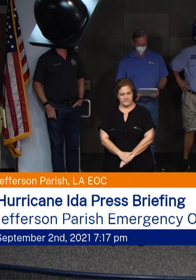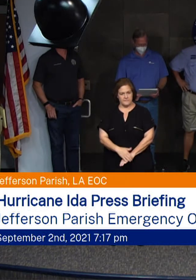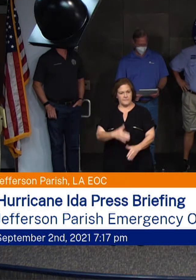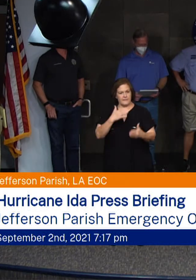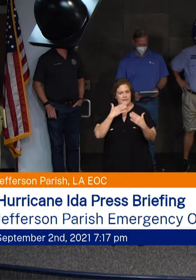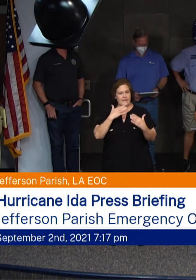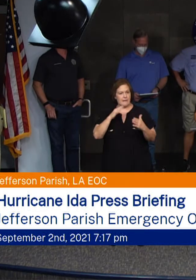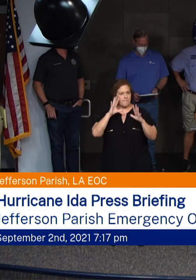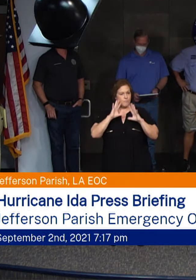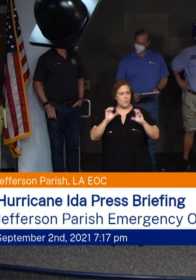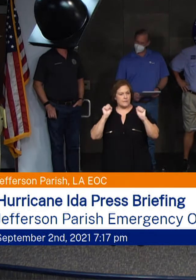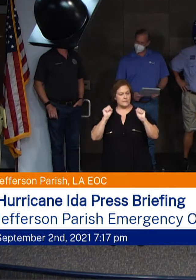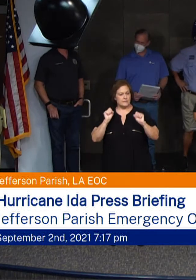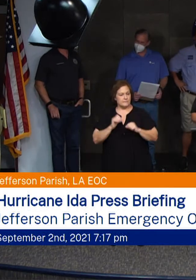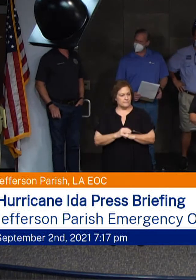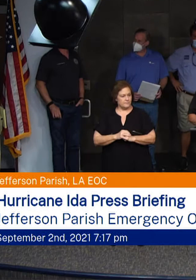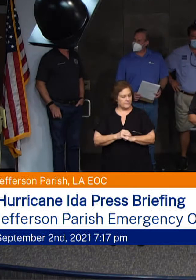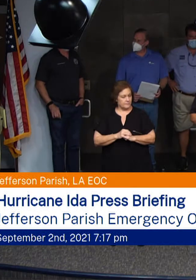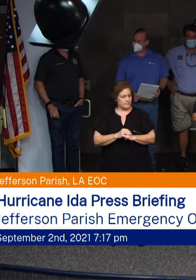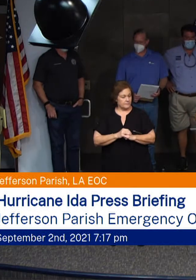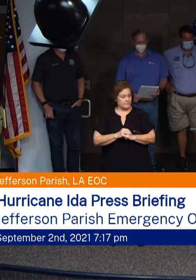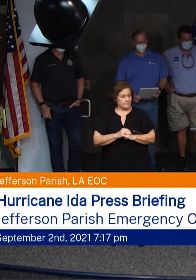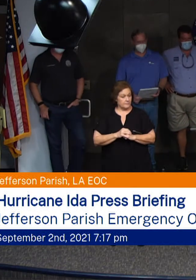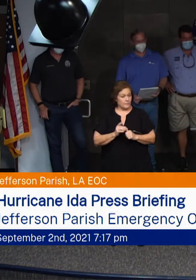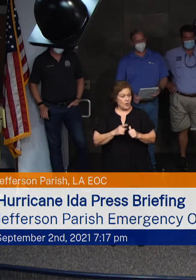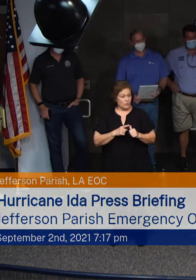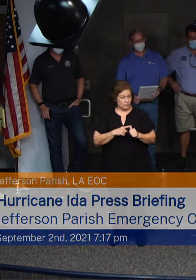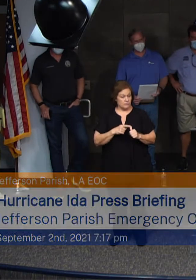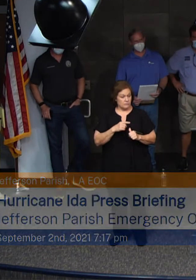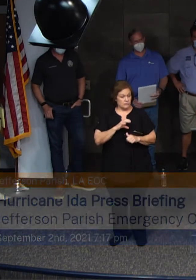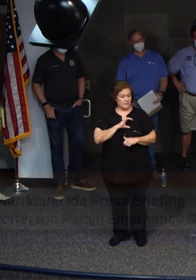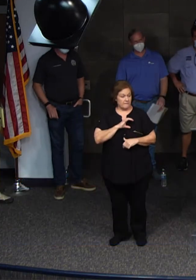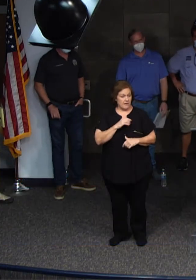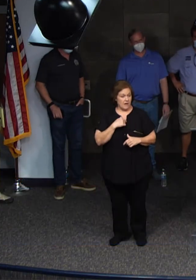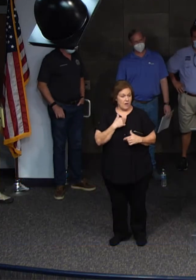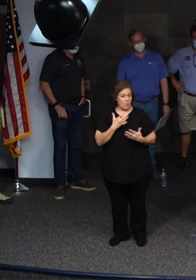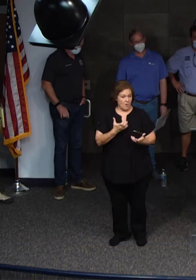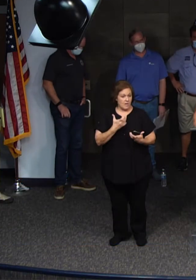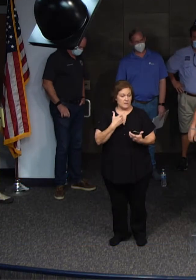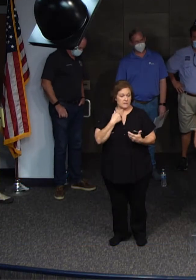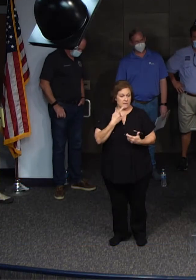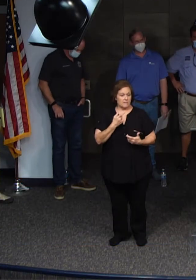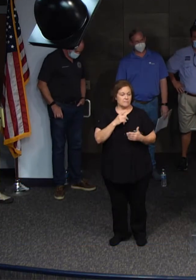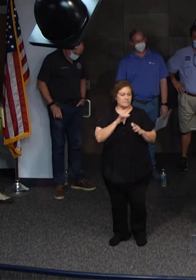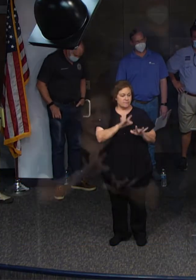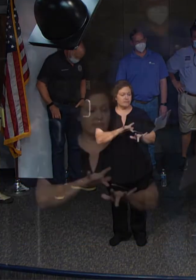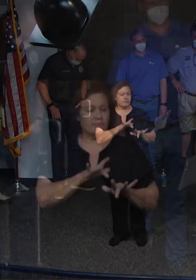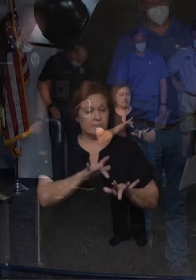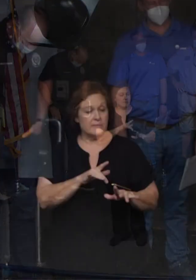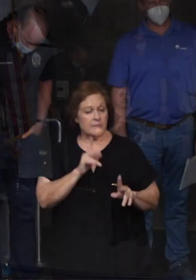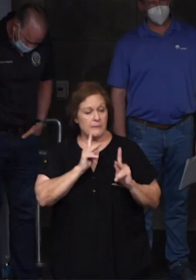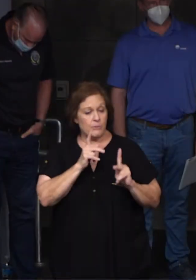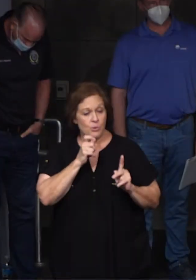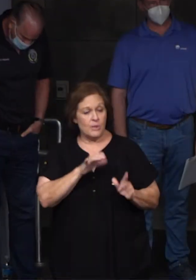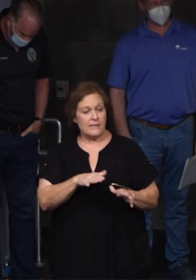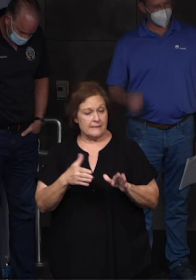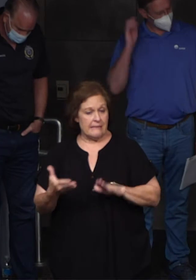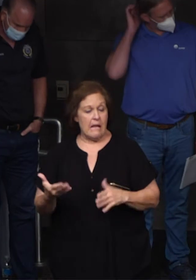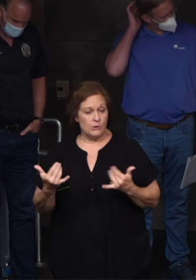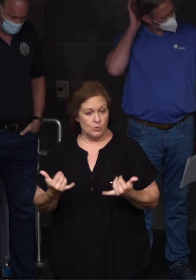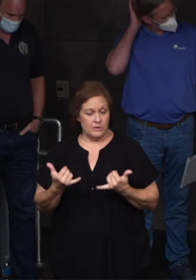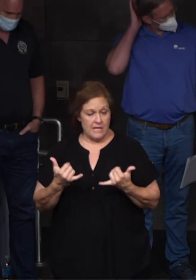Thank you, Madam President. First off, as Chief of the Department, we want to express our sympathy to the family that lost the members today